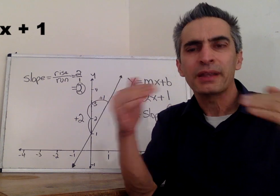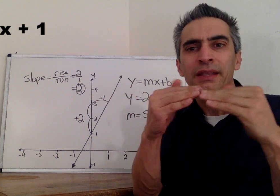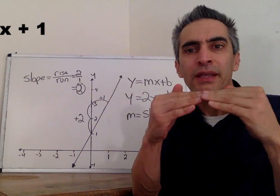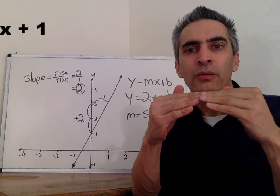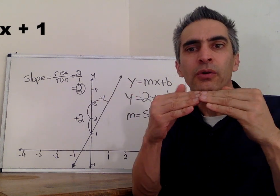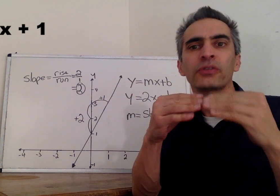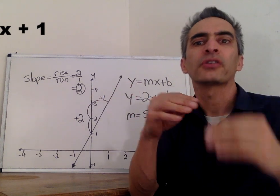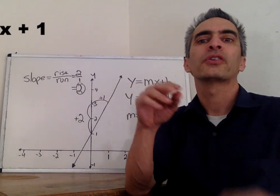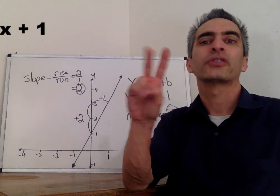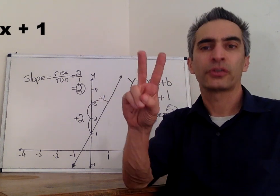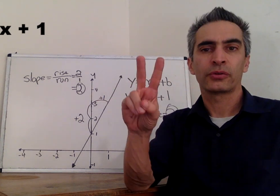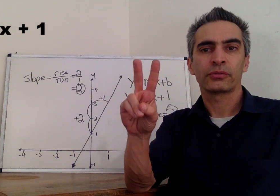2.